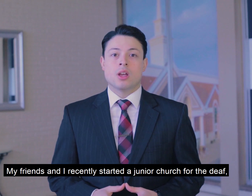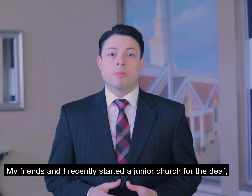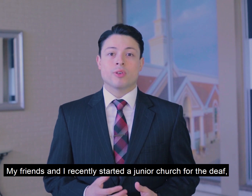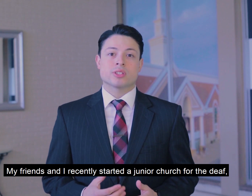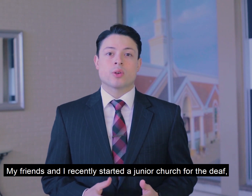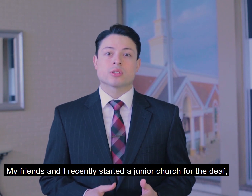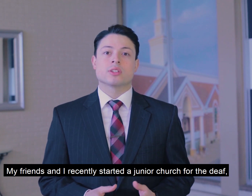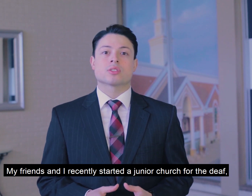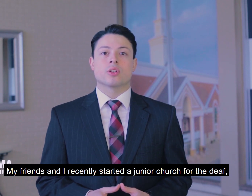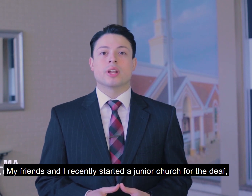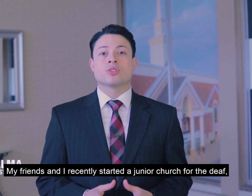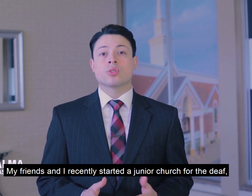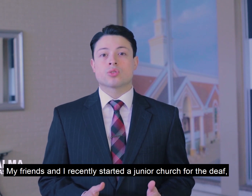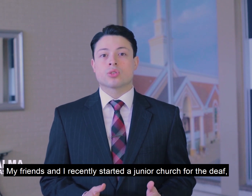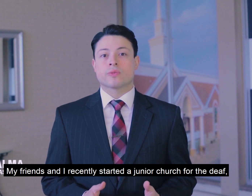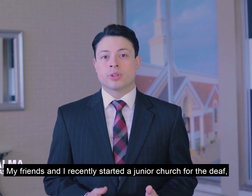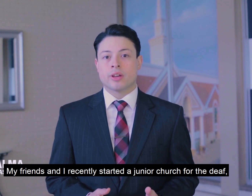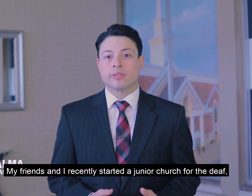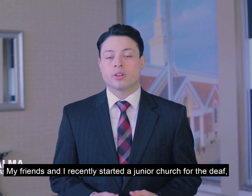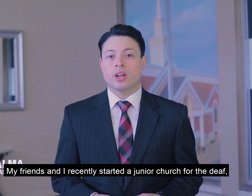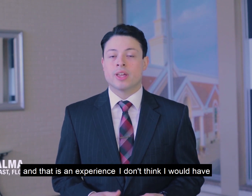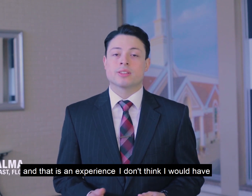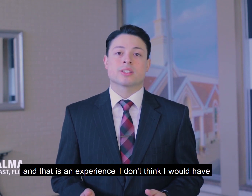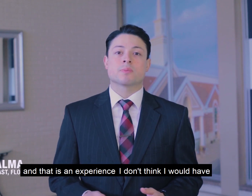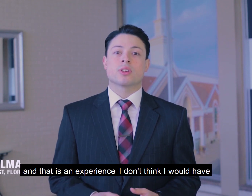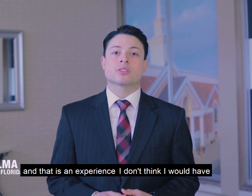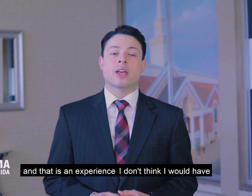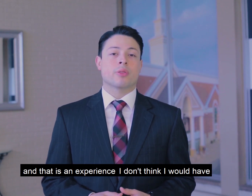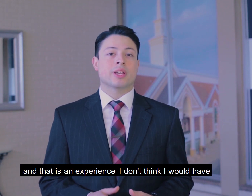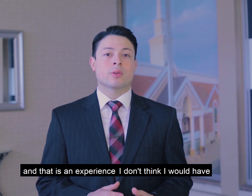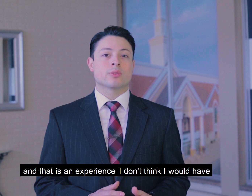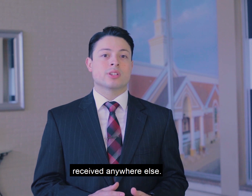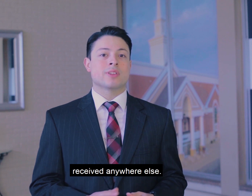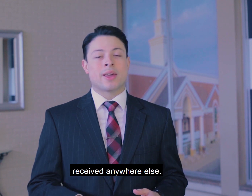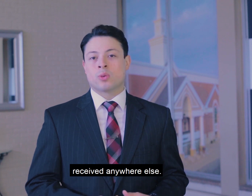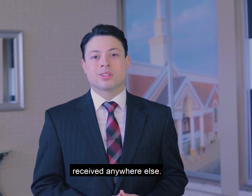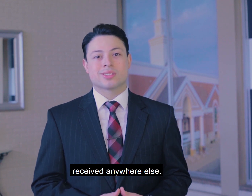My friends and I recently started a junior church for the deaf and that is an experience I don't think I would have received anywhere else.